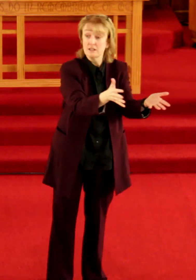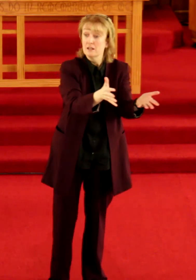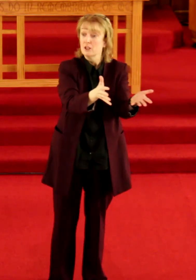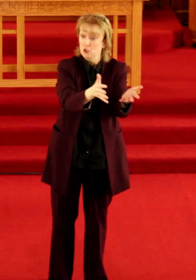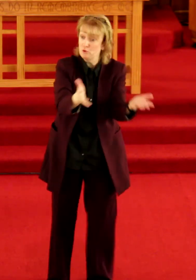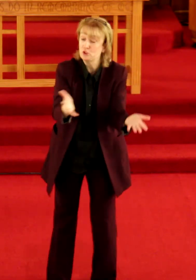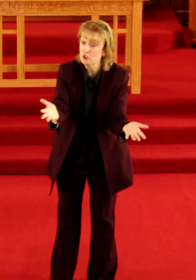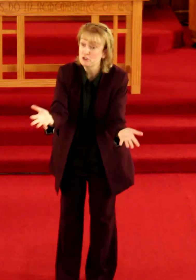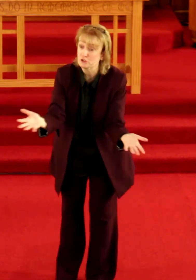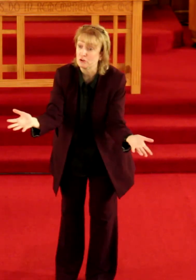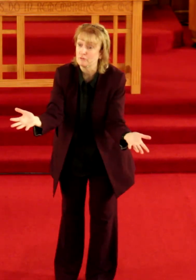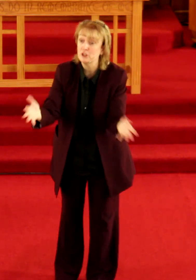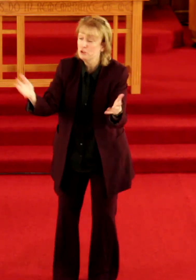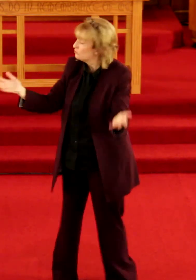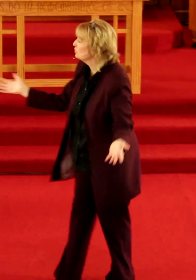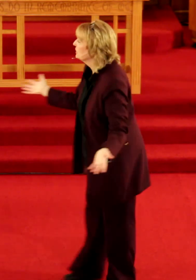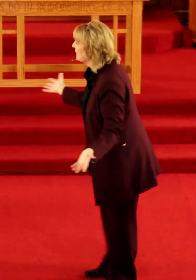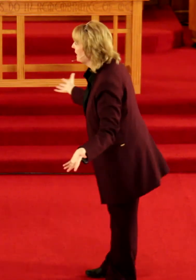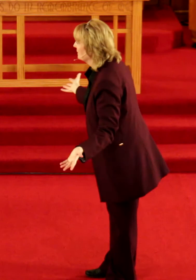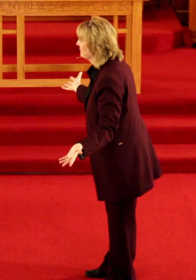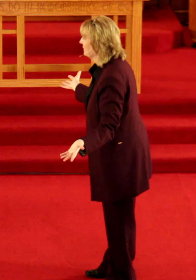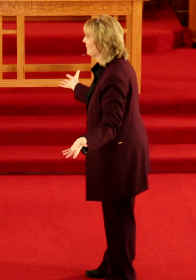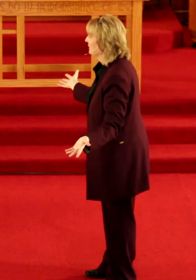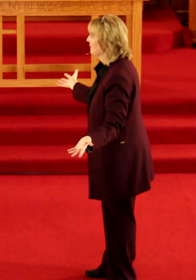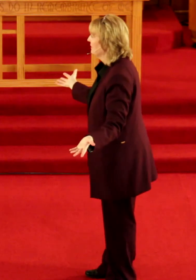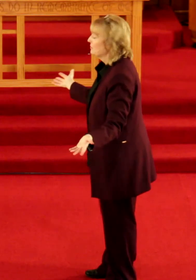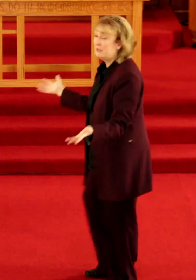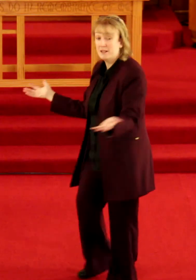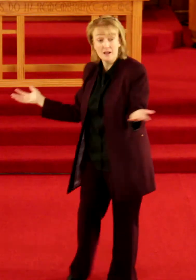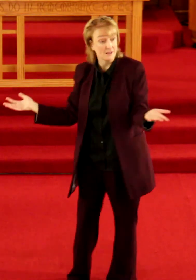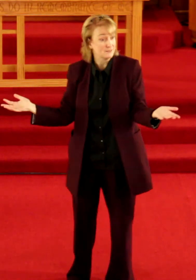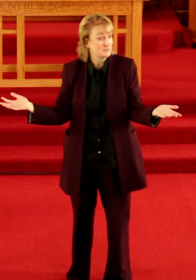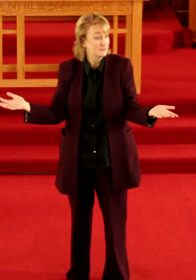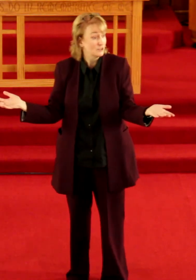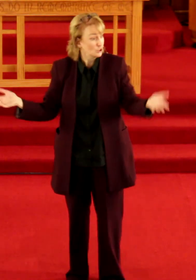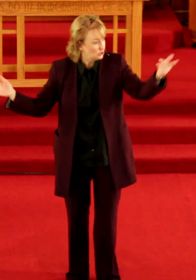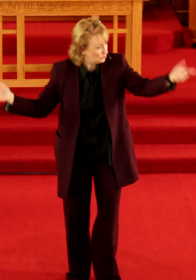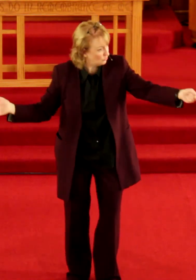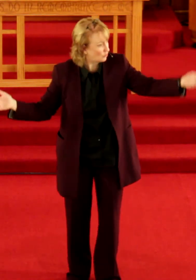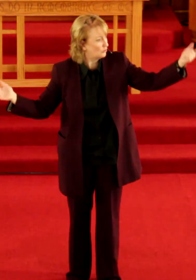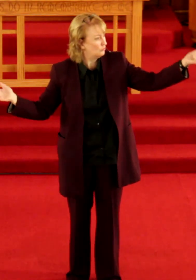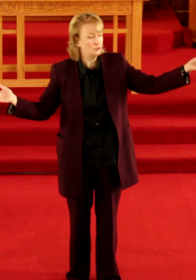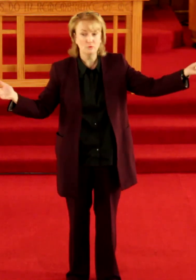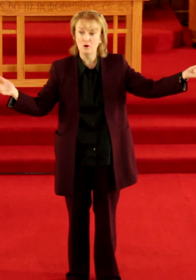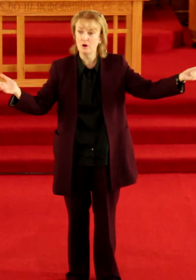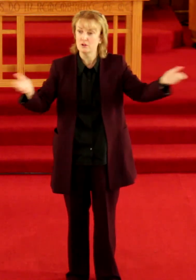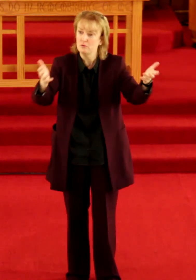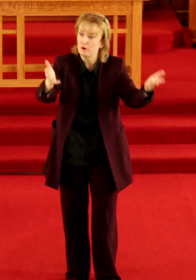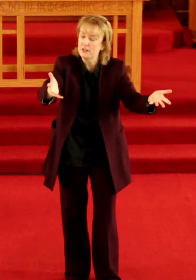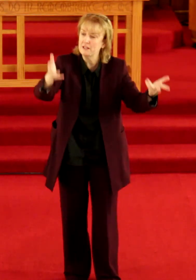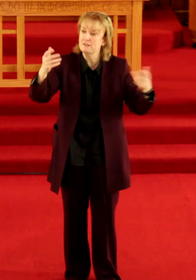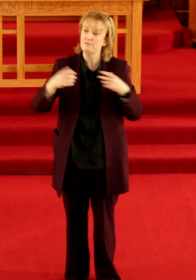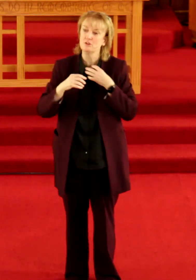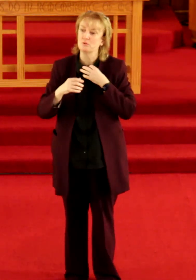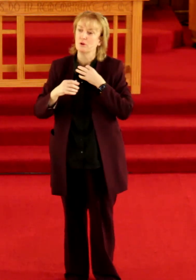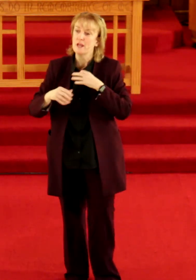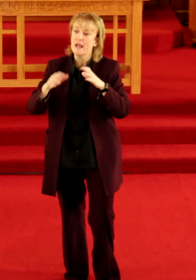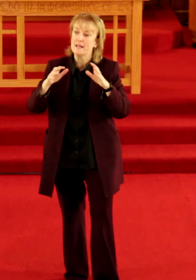you should deserve and you should get because you are who you are you are an individual and